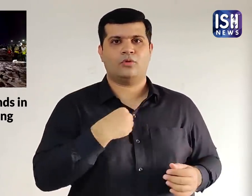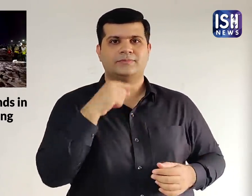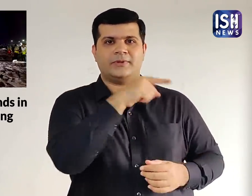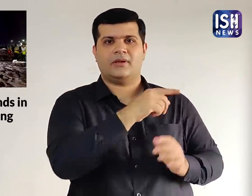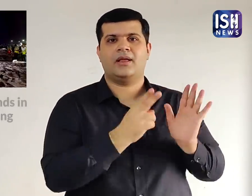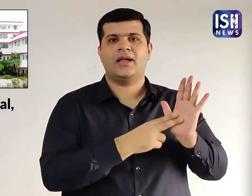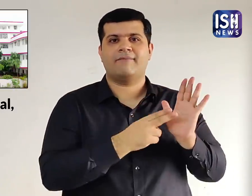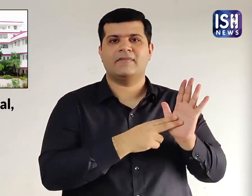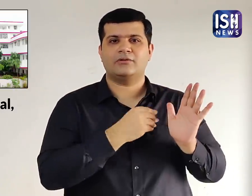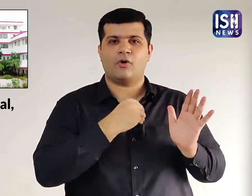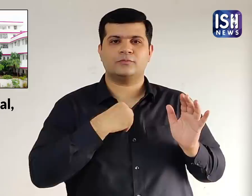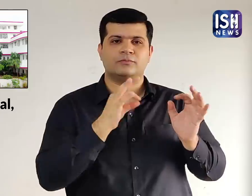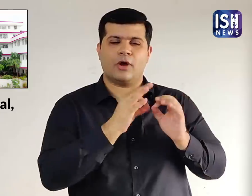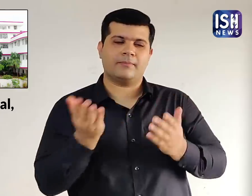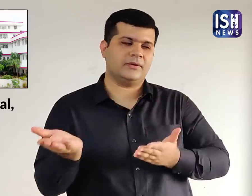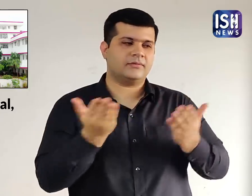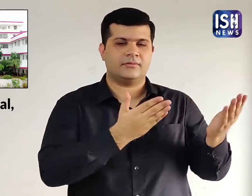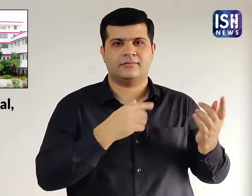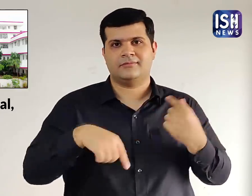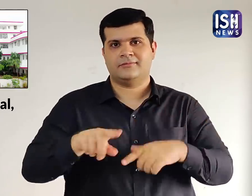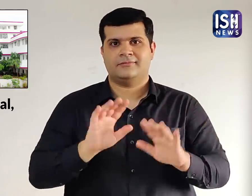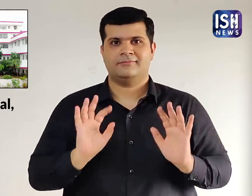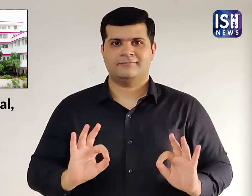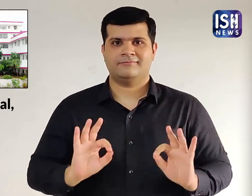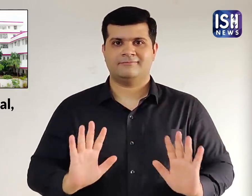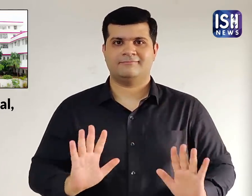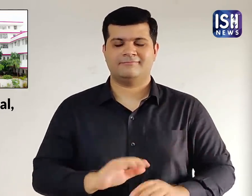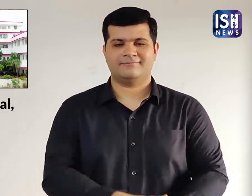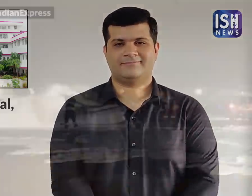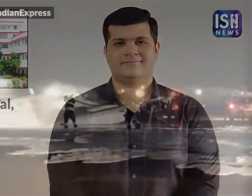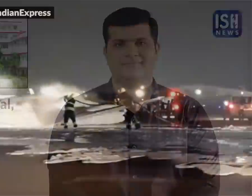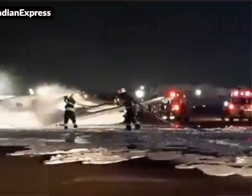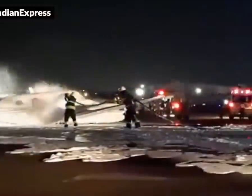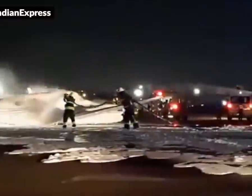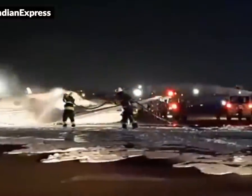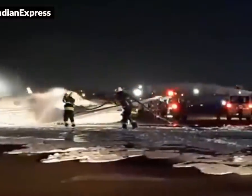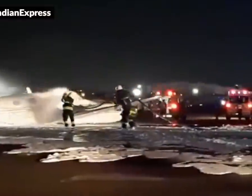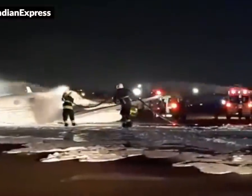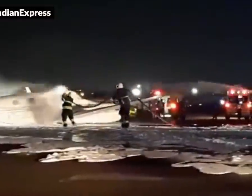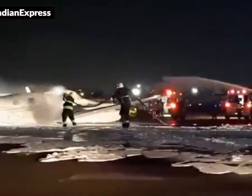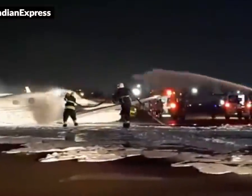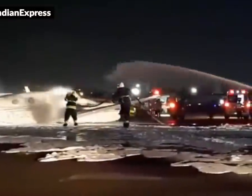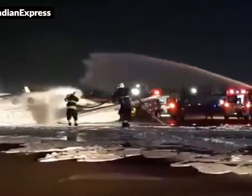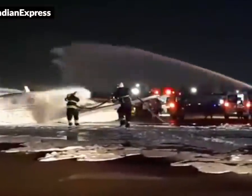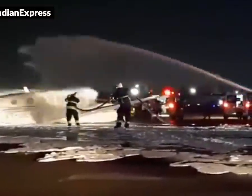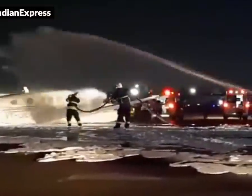Nanavati Hospital in Mumbai. The patient